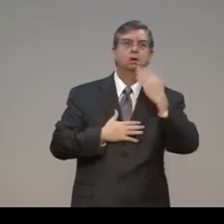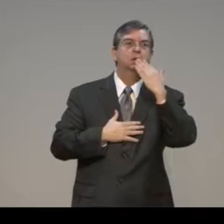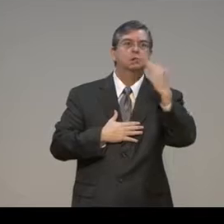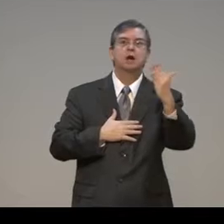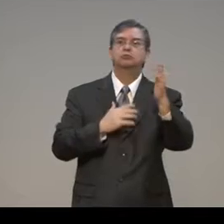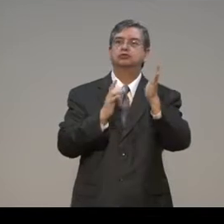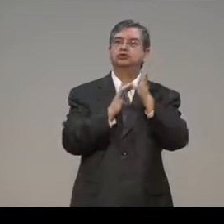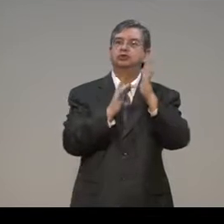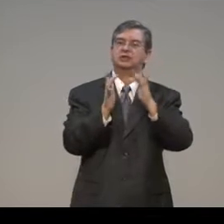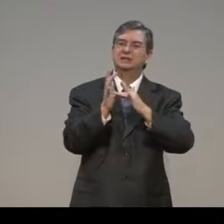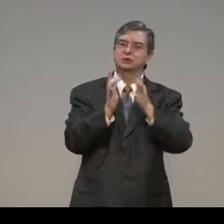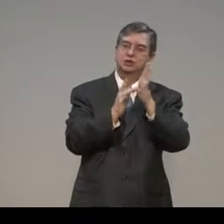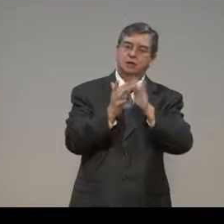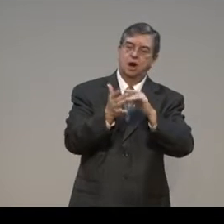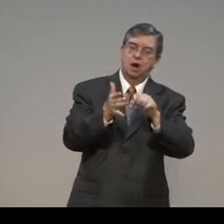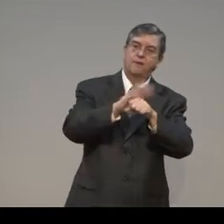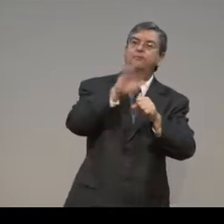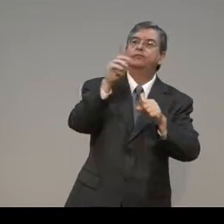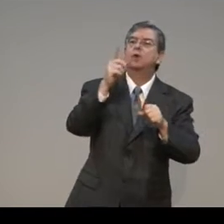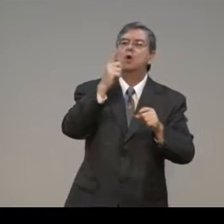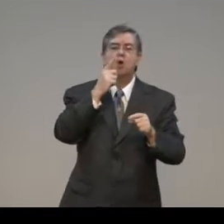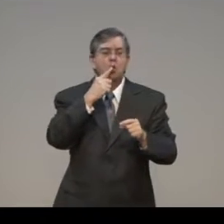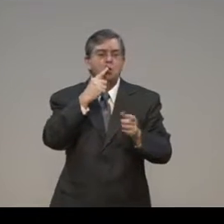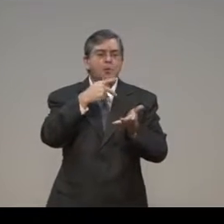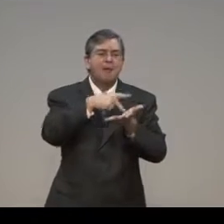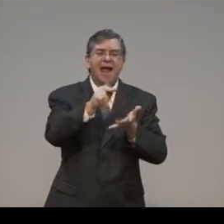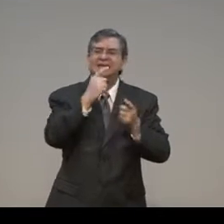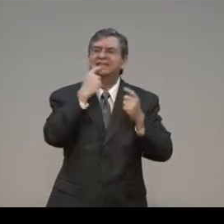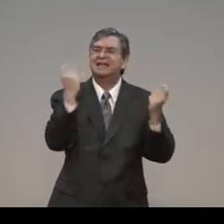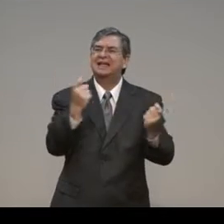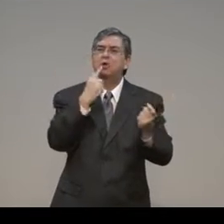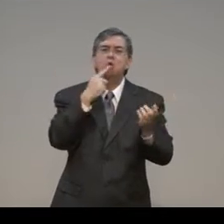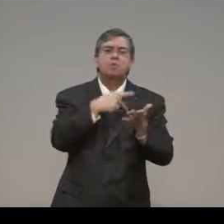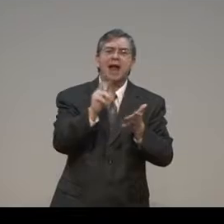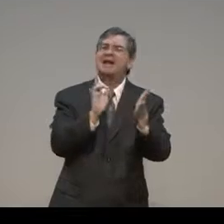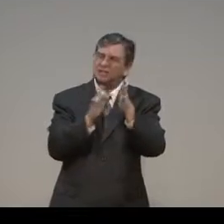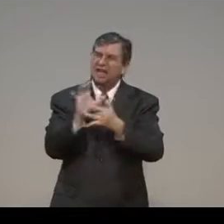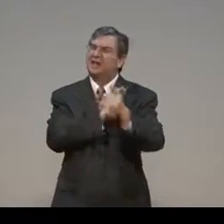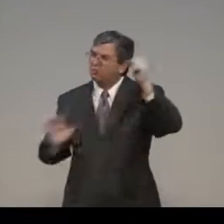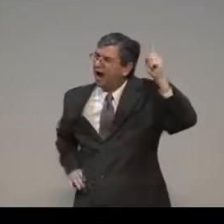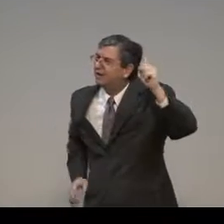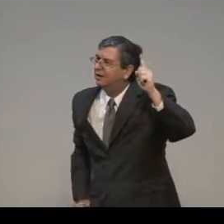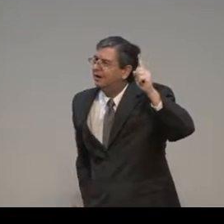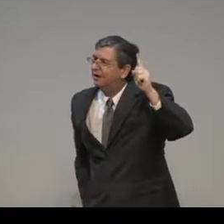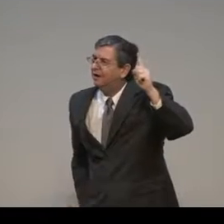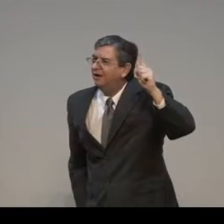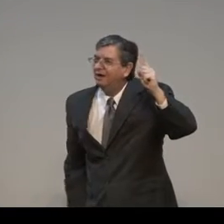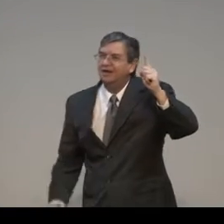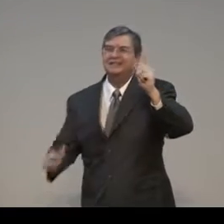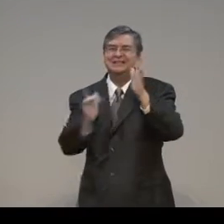What a relief that is. That's the cost. But Jesus Christ is the